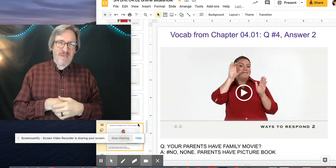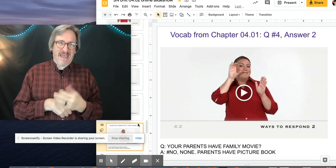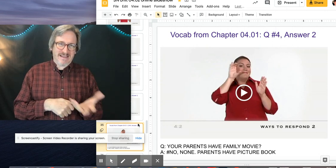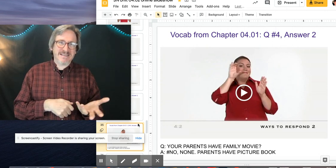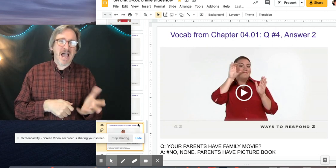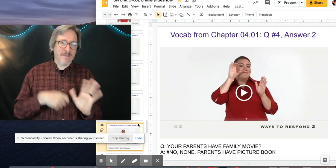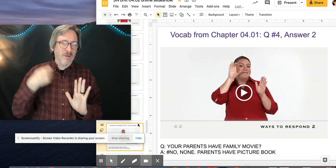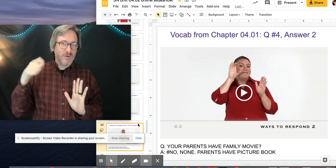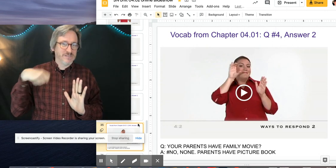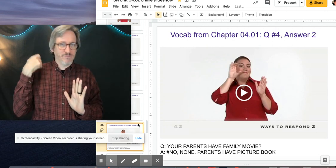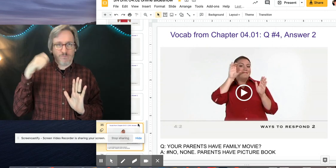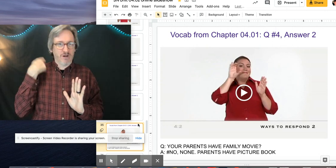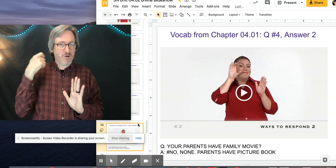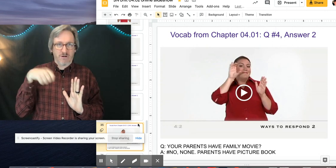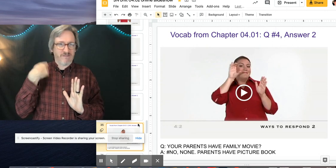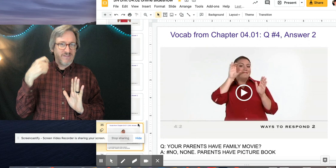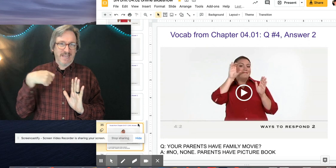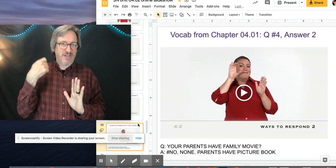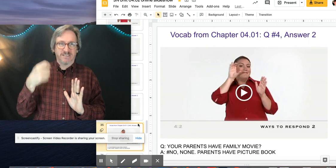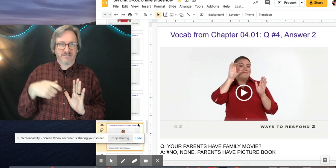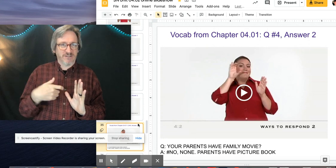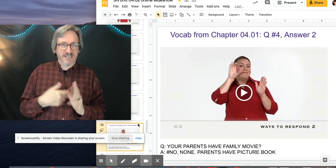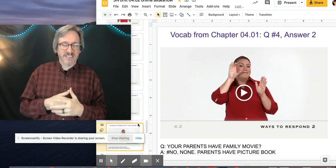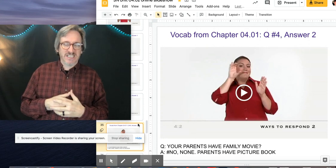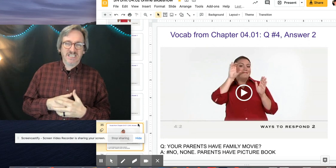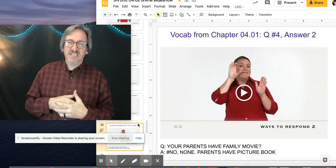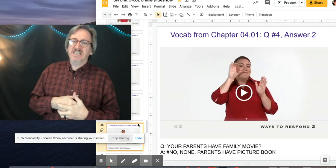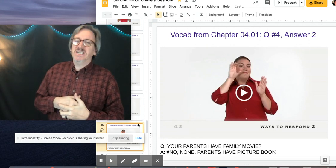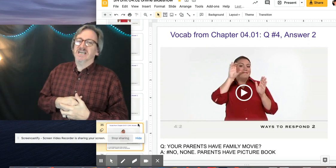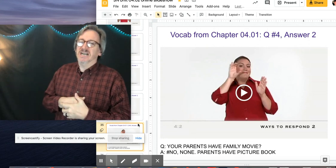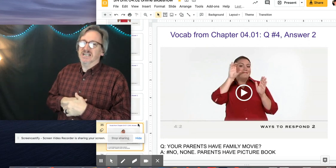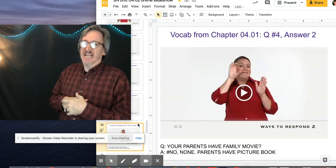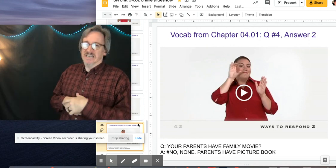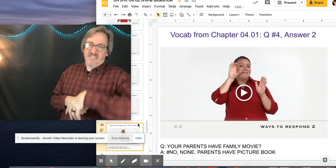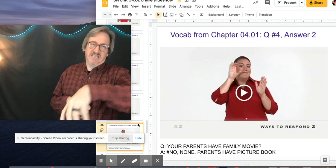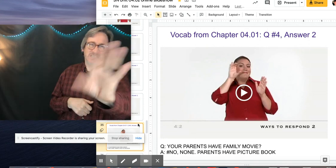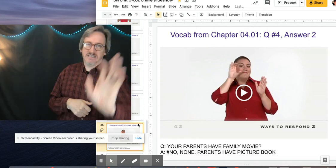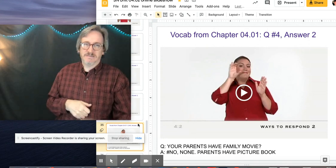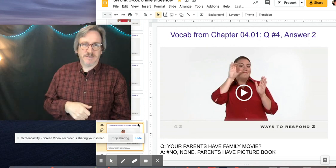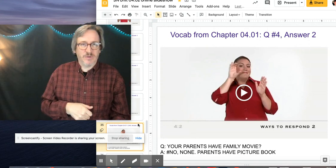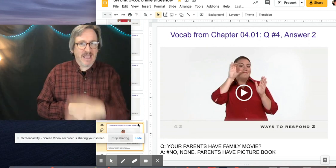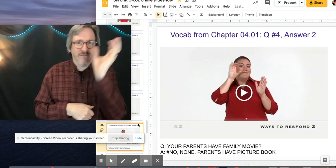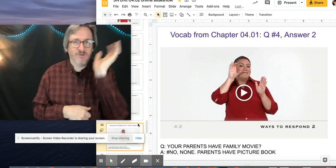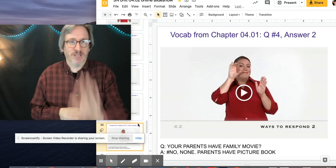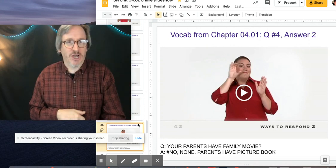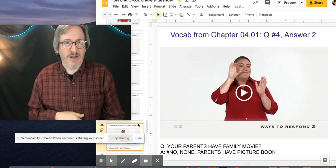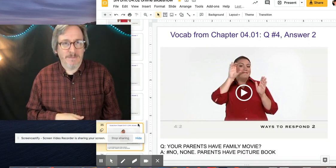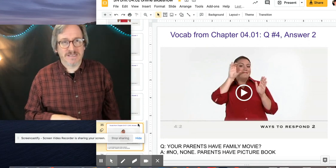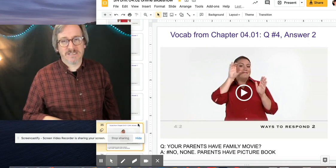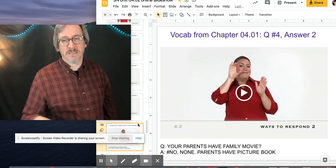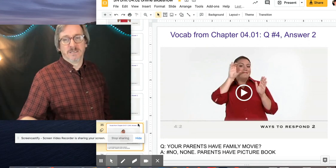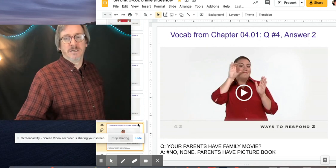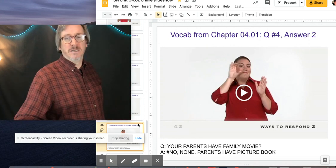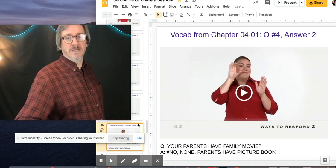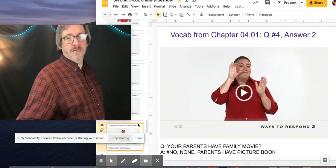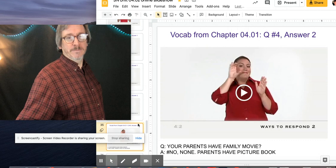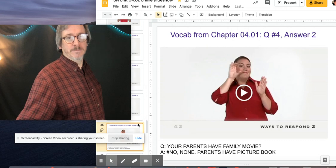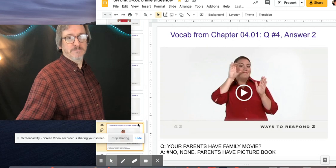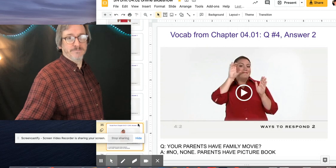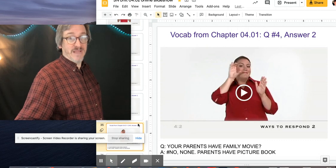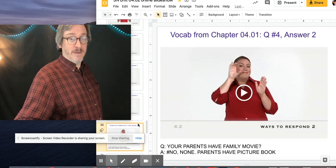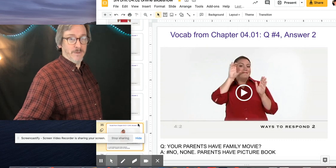At that time, it was record on VHS, right? And so they haven't really caught up. It's